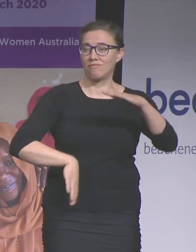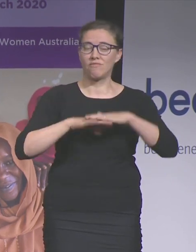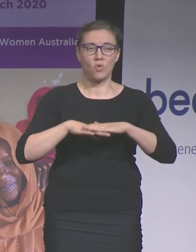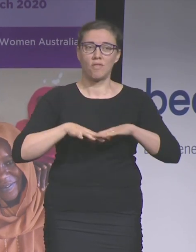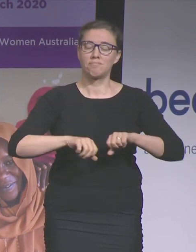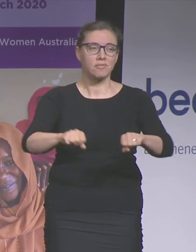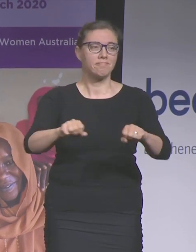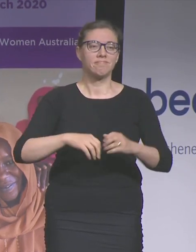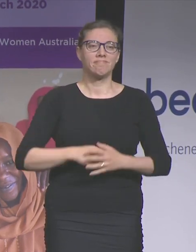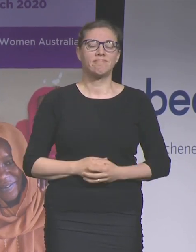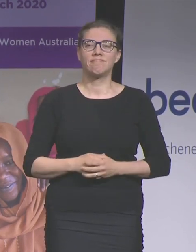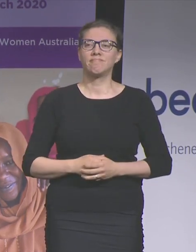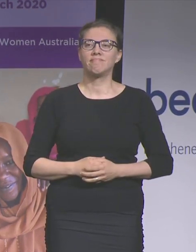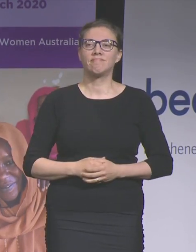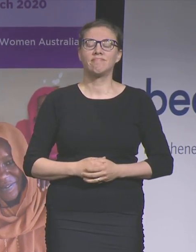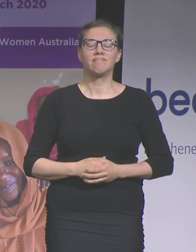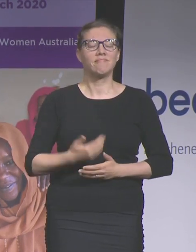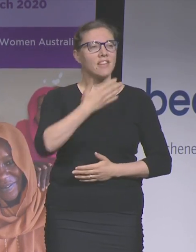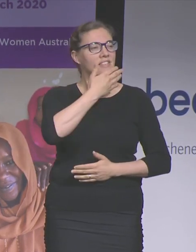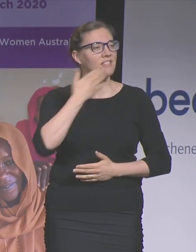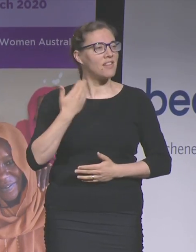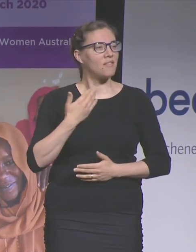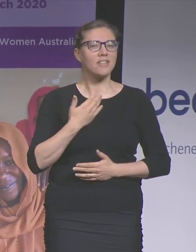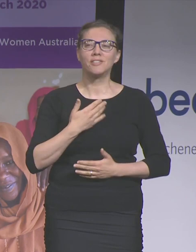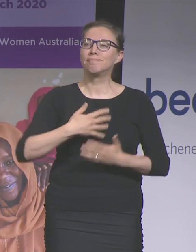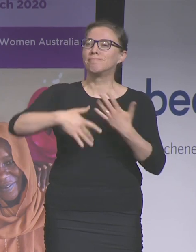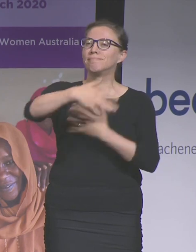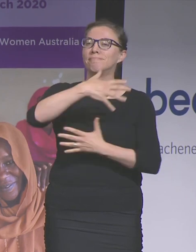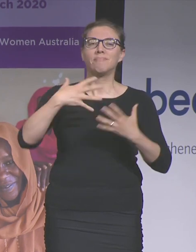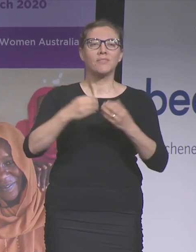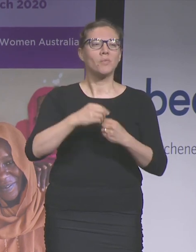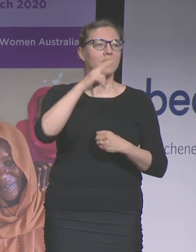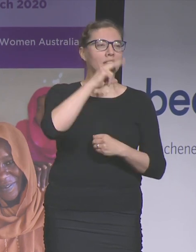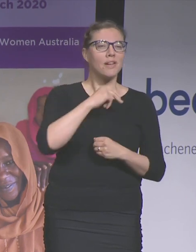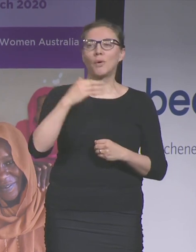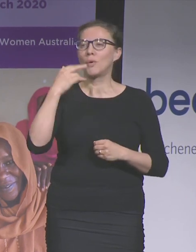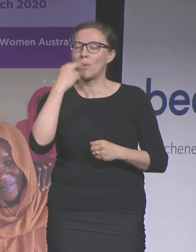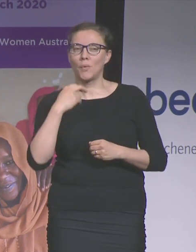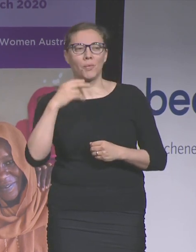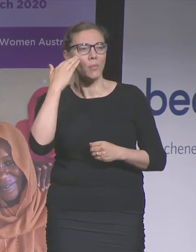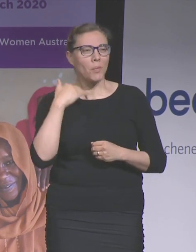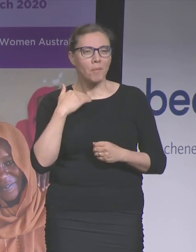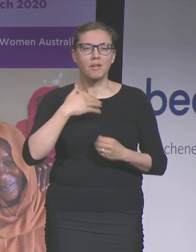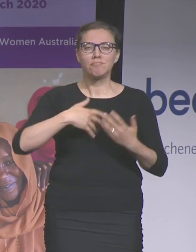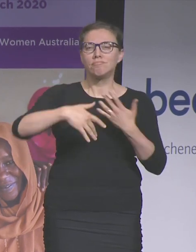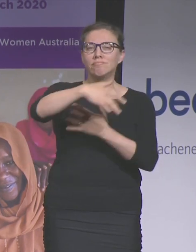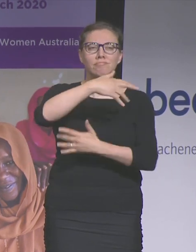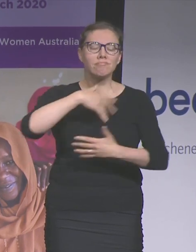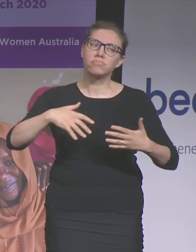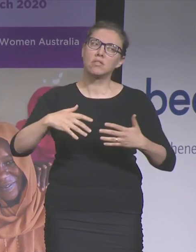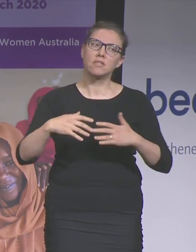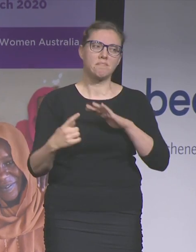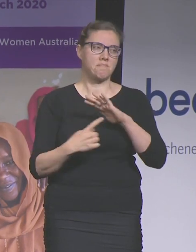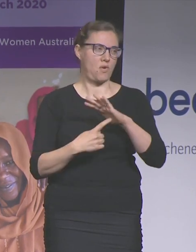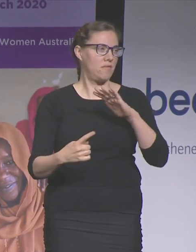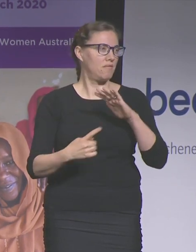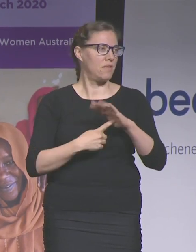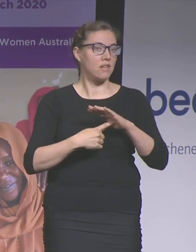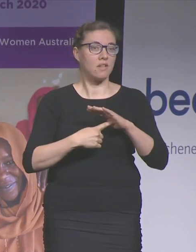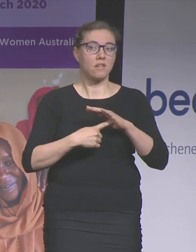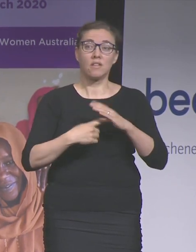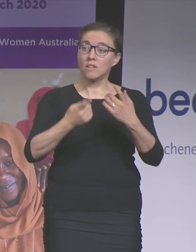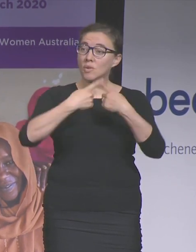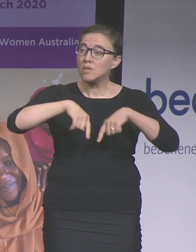and young women in celebrating who we are tells us something very significant. You see we want to celebrate the